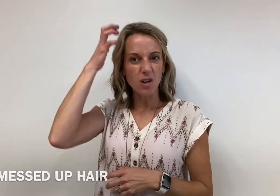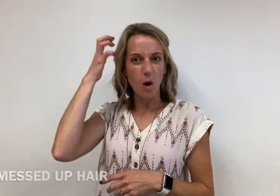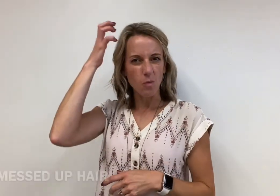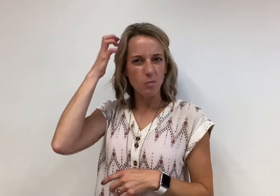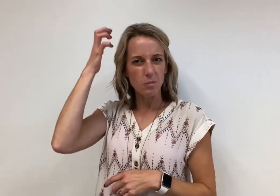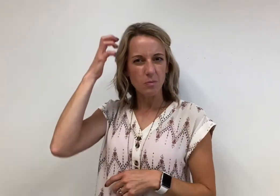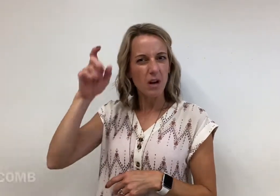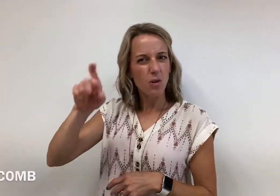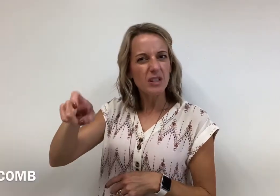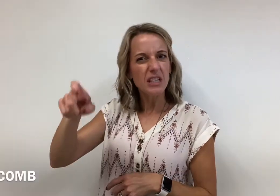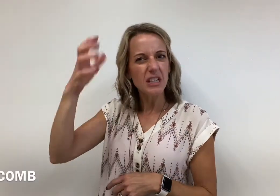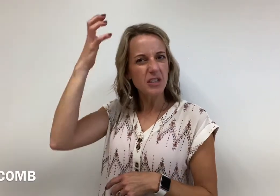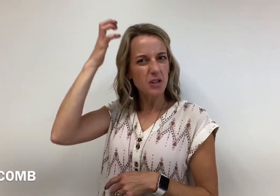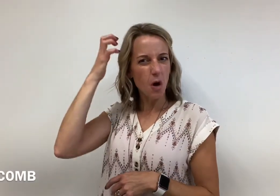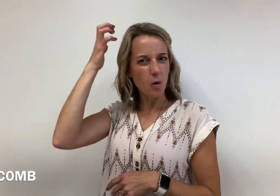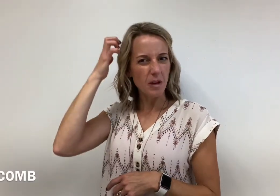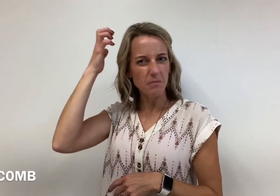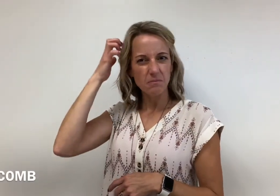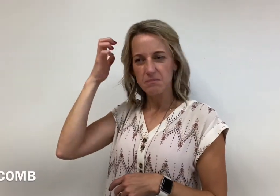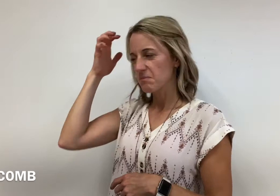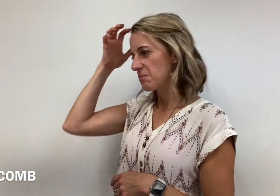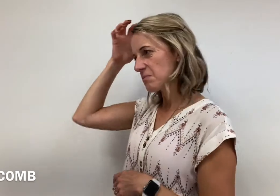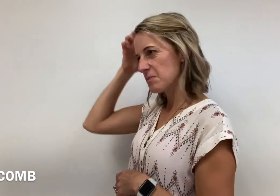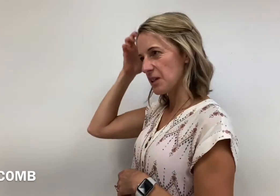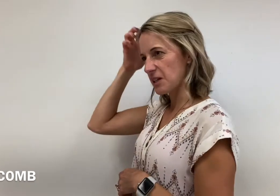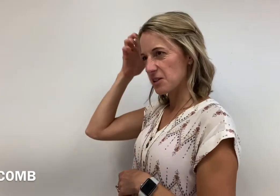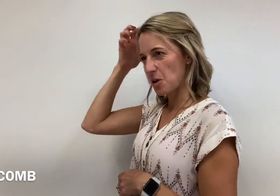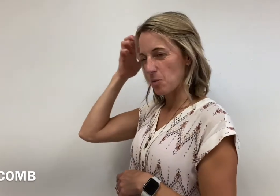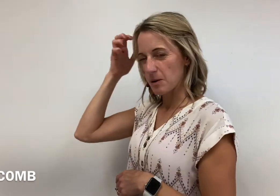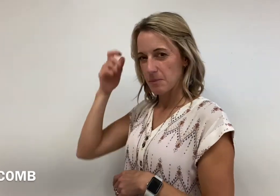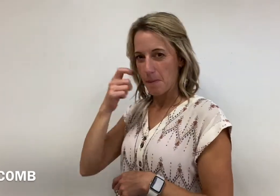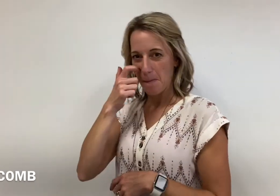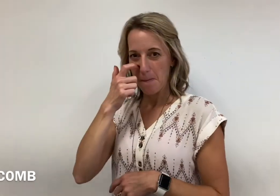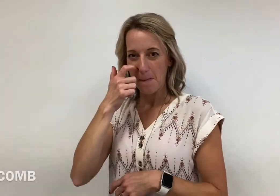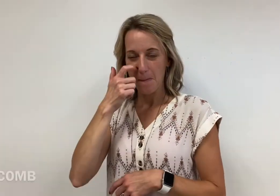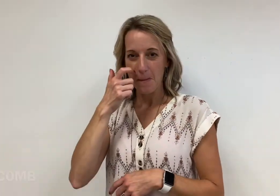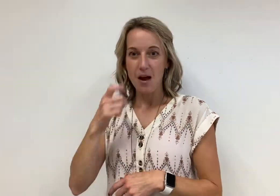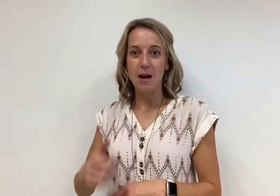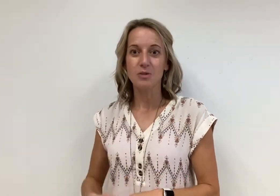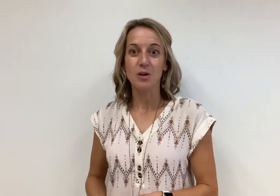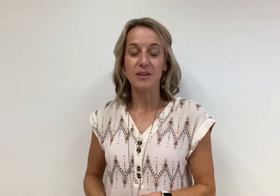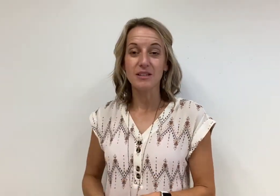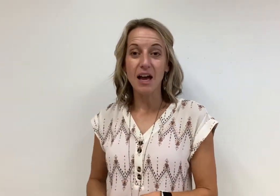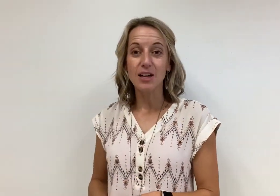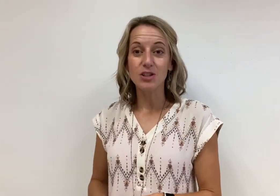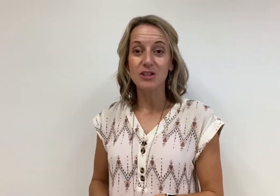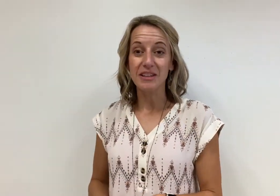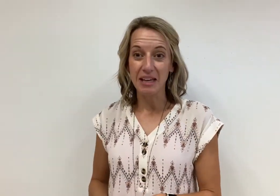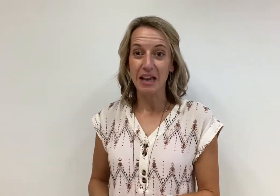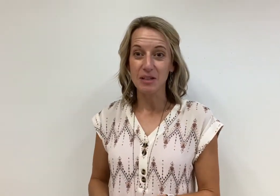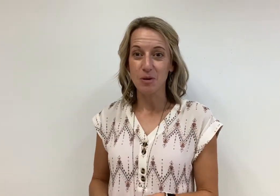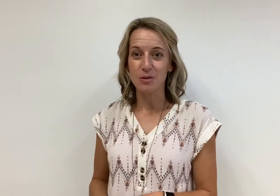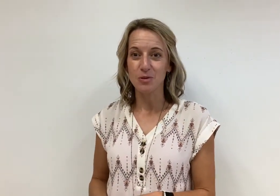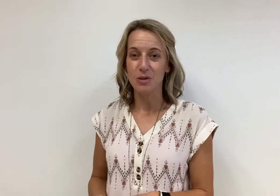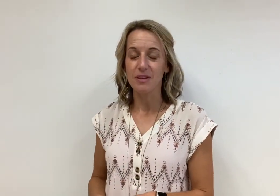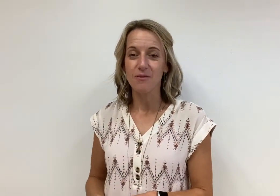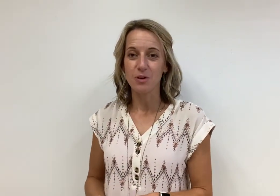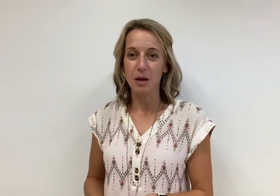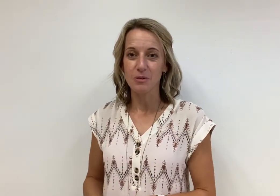comb, or needing to comb it, needing to comb it. I'm sorry, that's actually the candy bar story that vocabulary